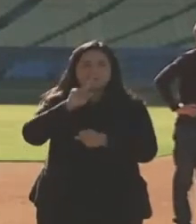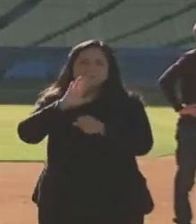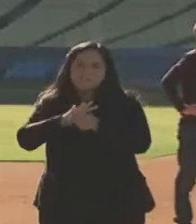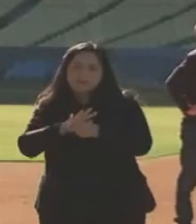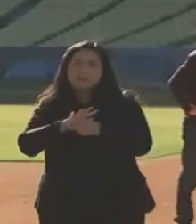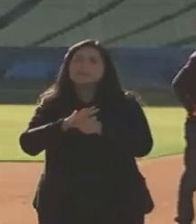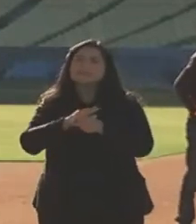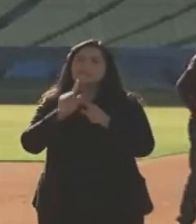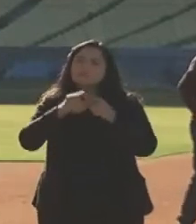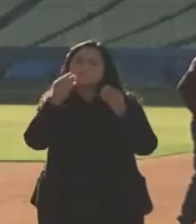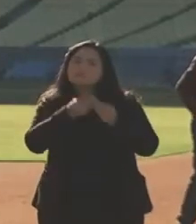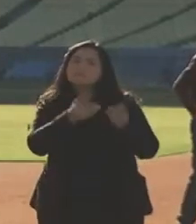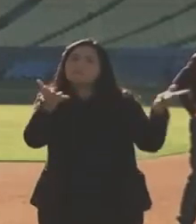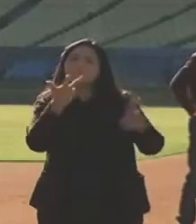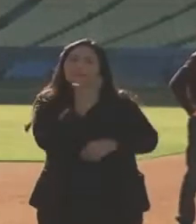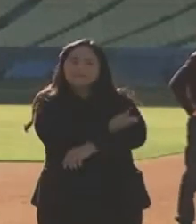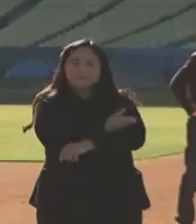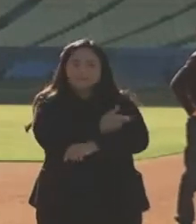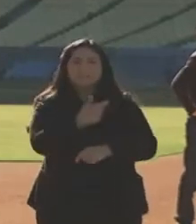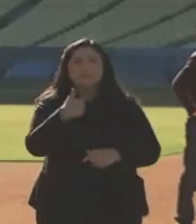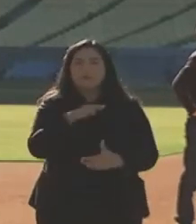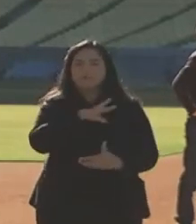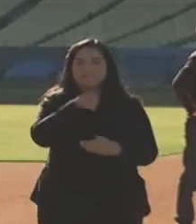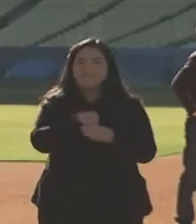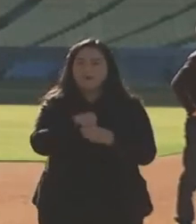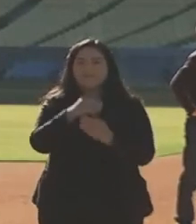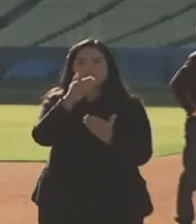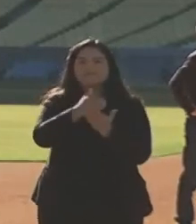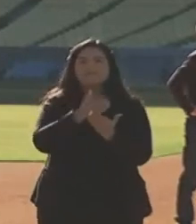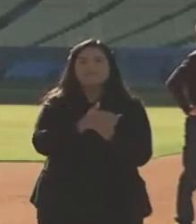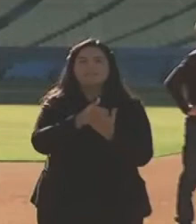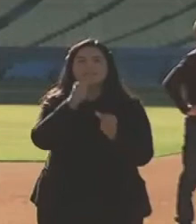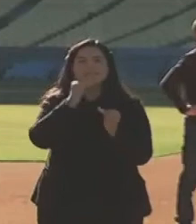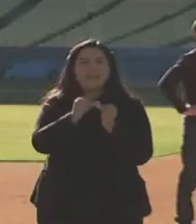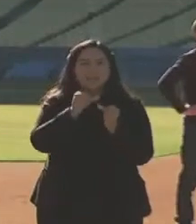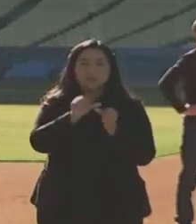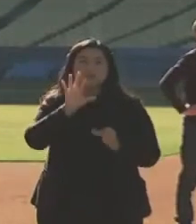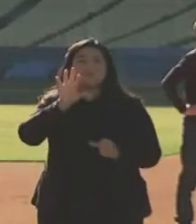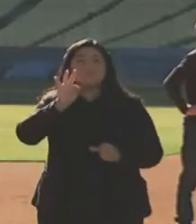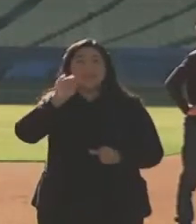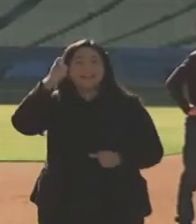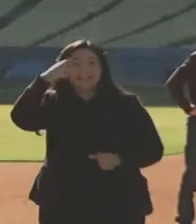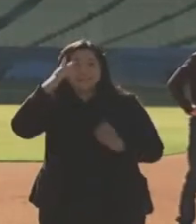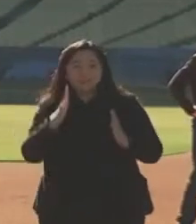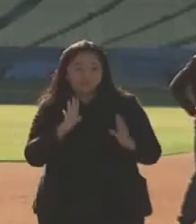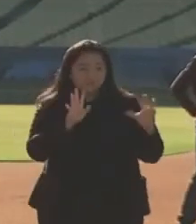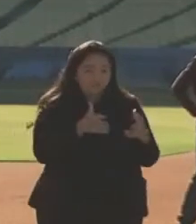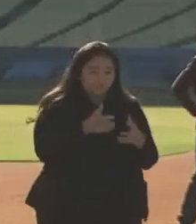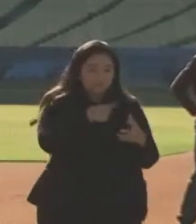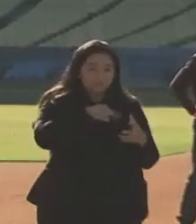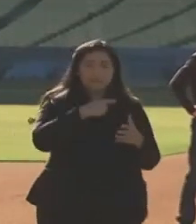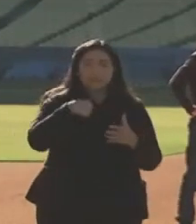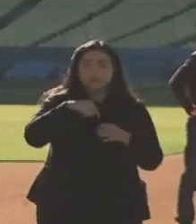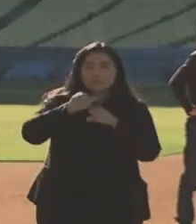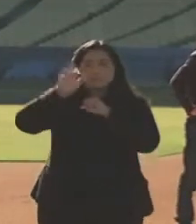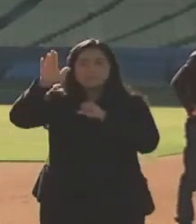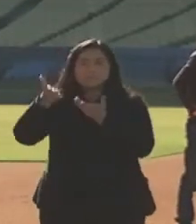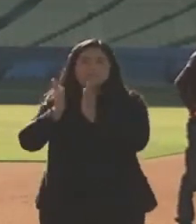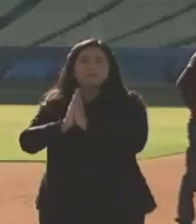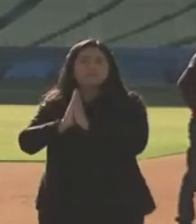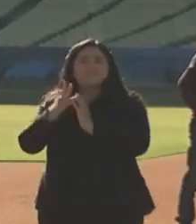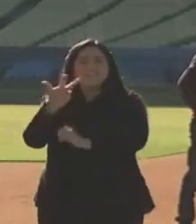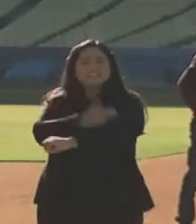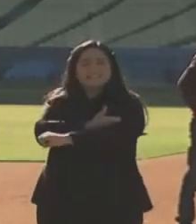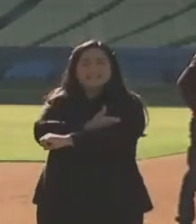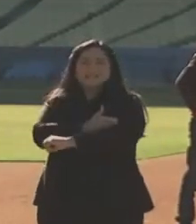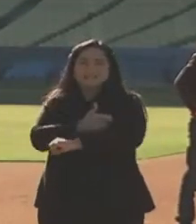these vaccines. I was part of a letter, a group of nine governors that requested the vaccines, particularly the 50-plus million doses